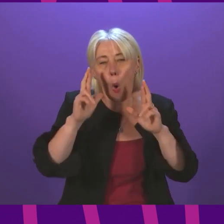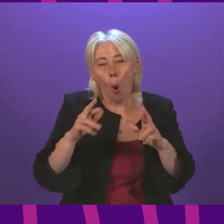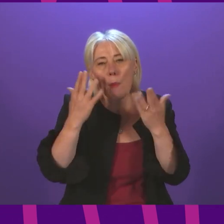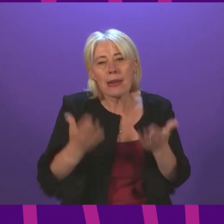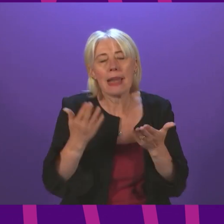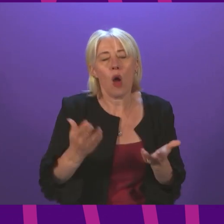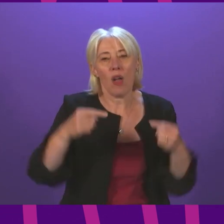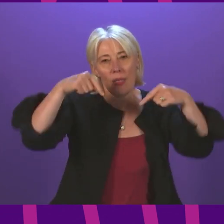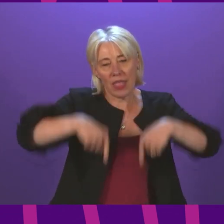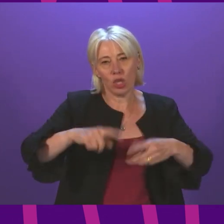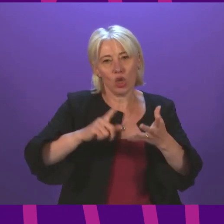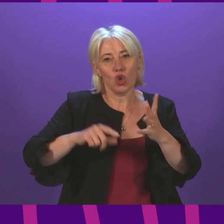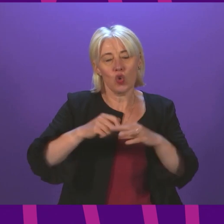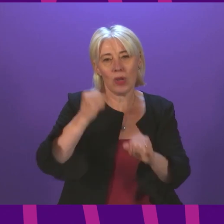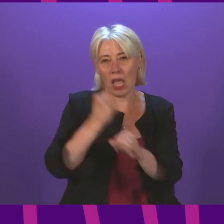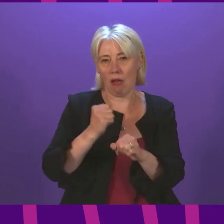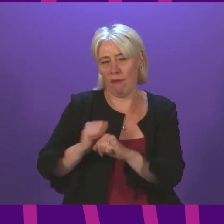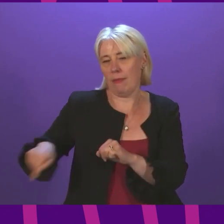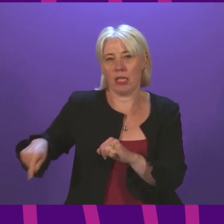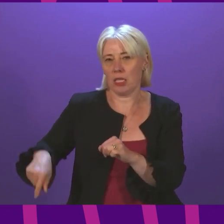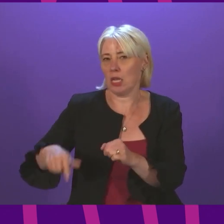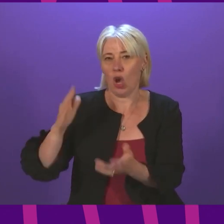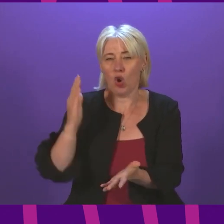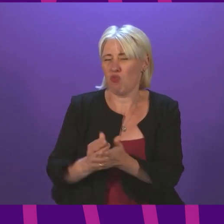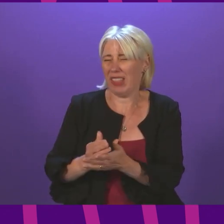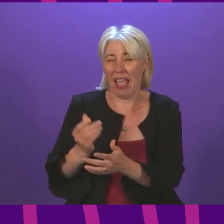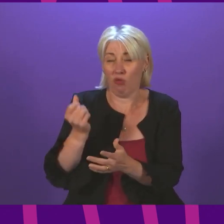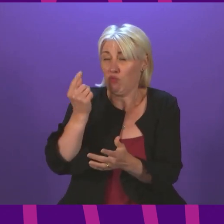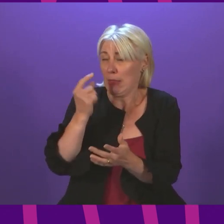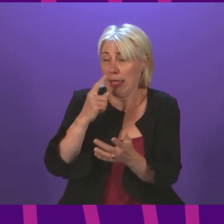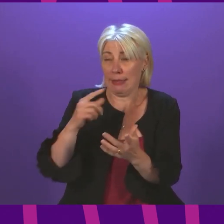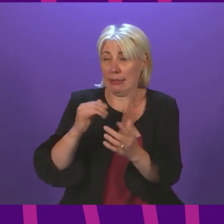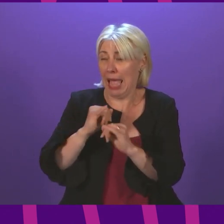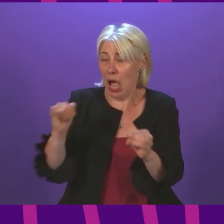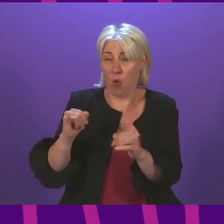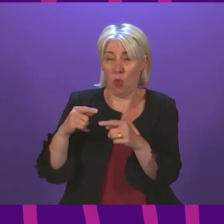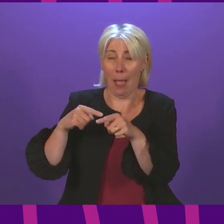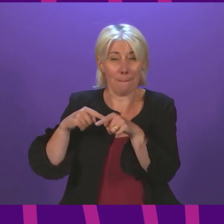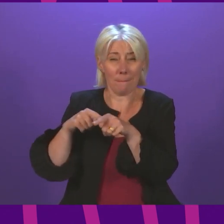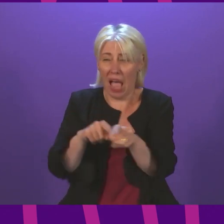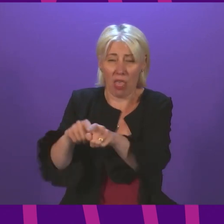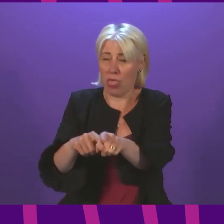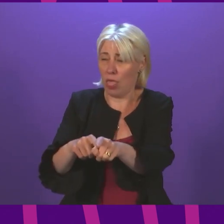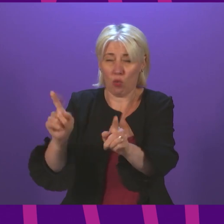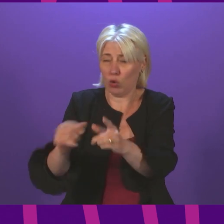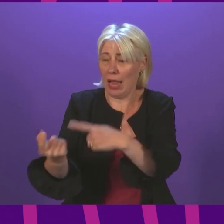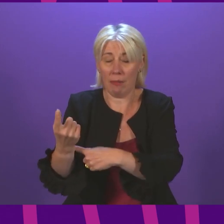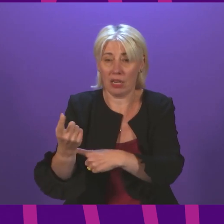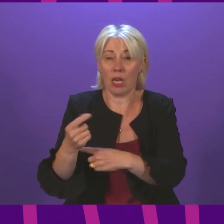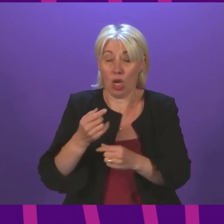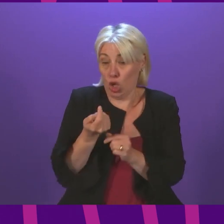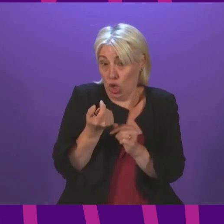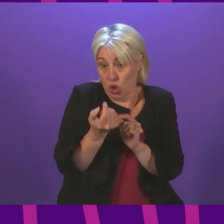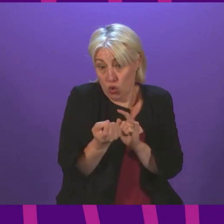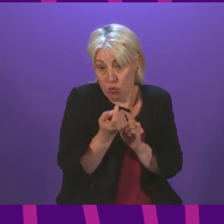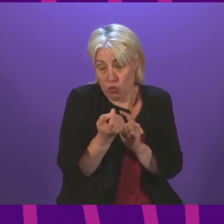UK government recognises the extraordinary folly of the course on which they are set. In a matter of days, families